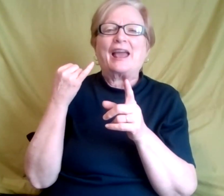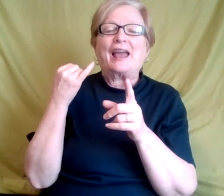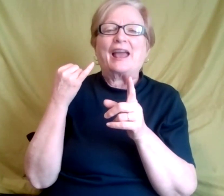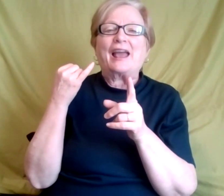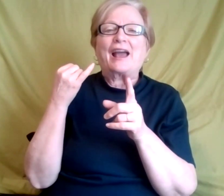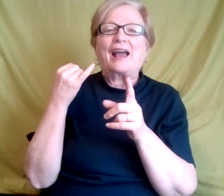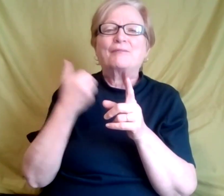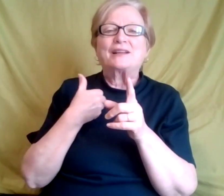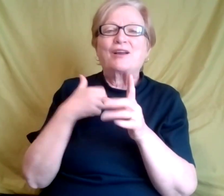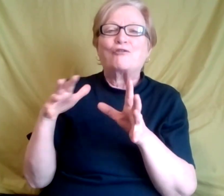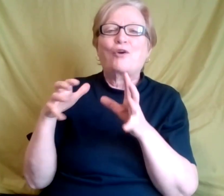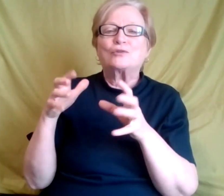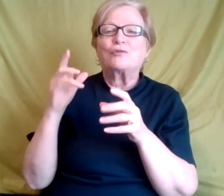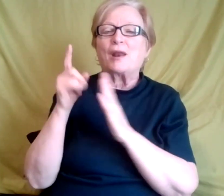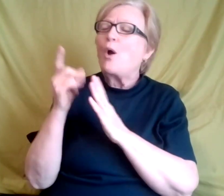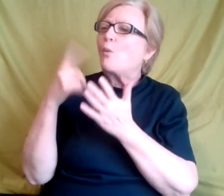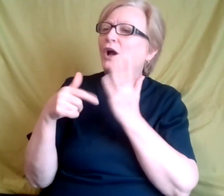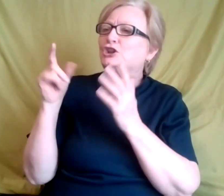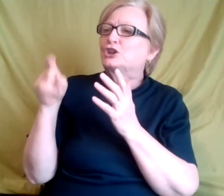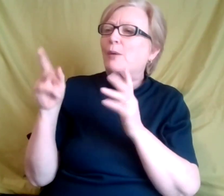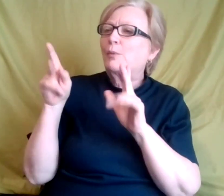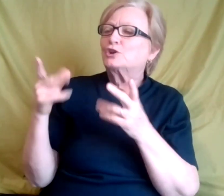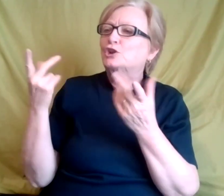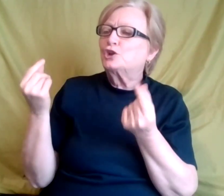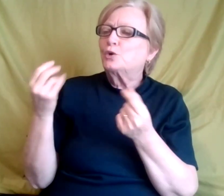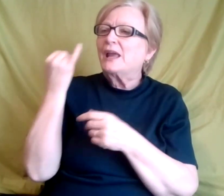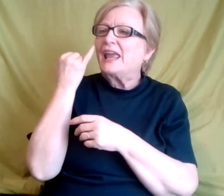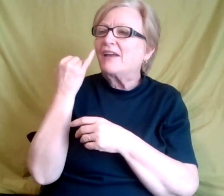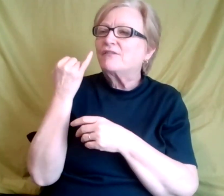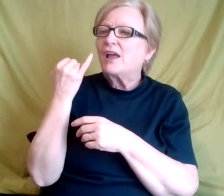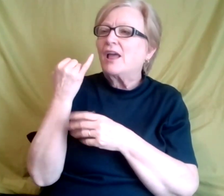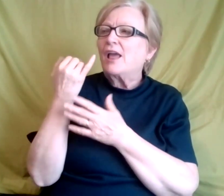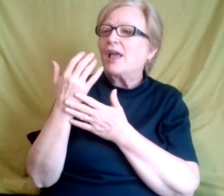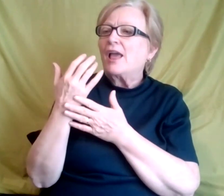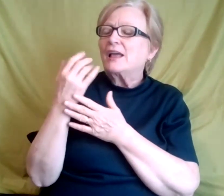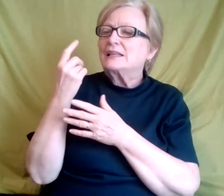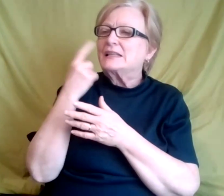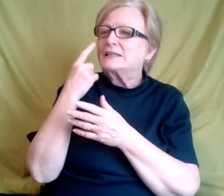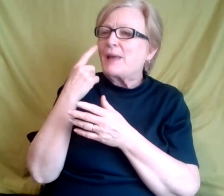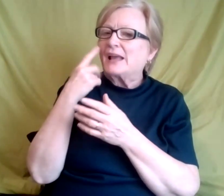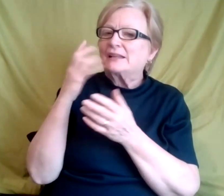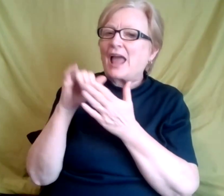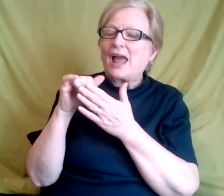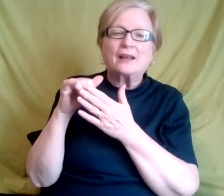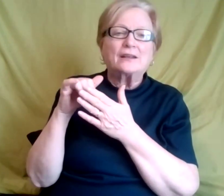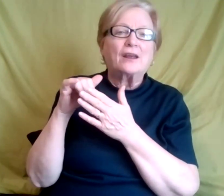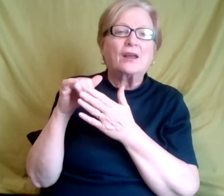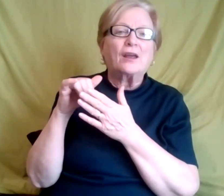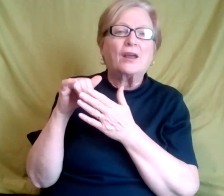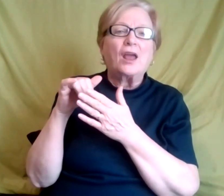a minute. Um, so what should a person do if they may suspect that they are discriminated against?